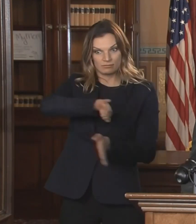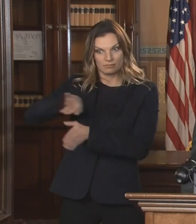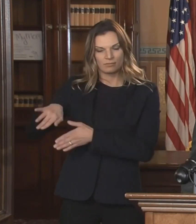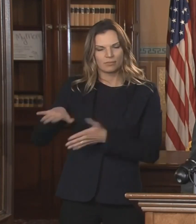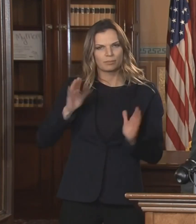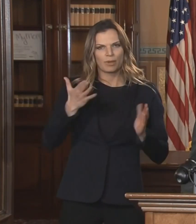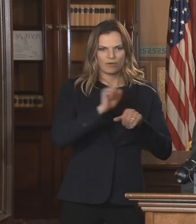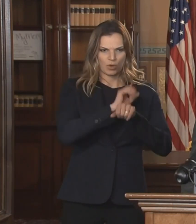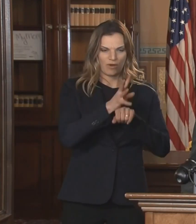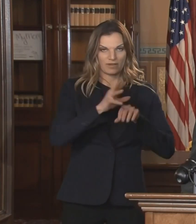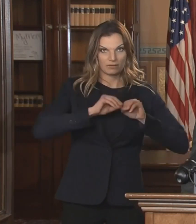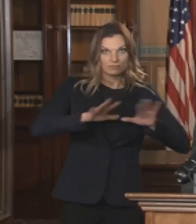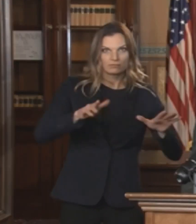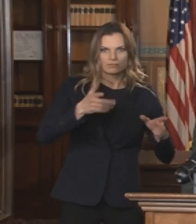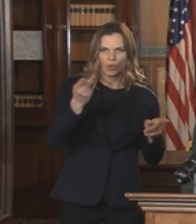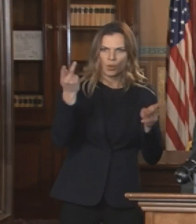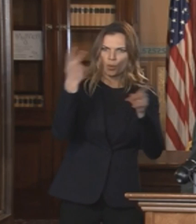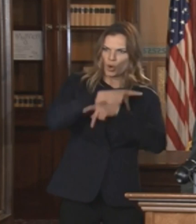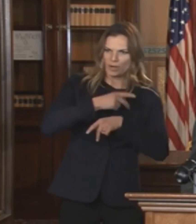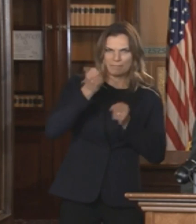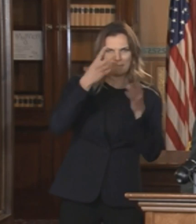devastated families.